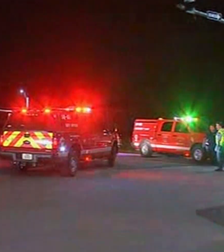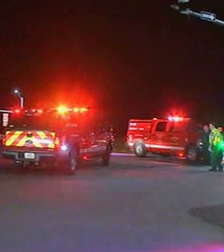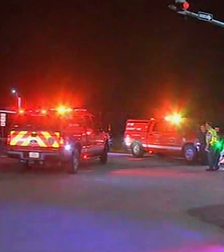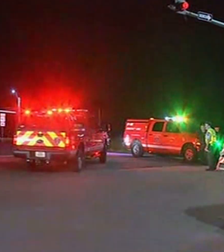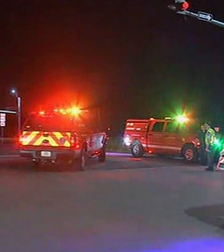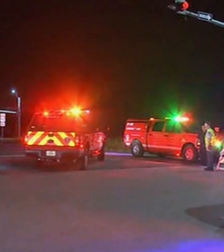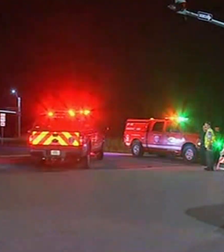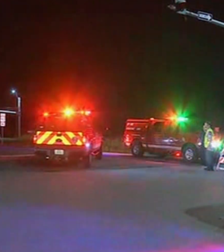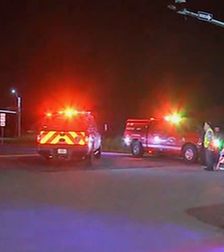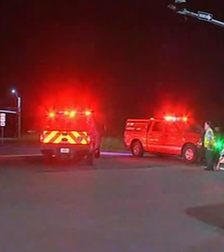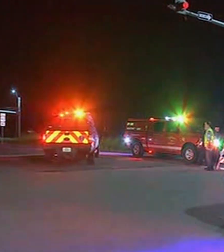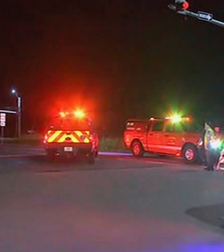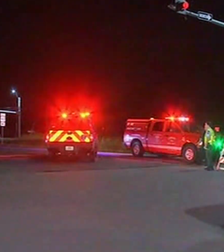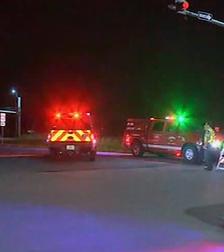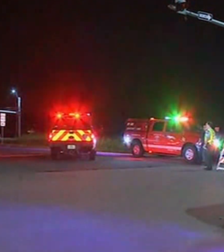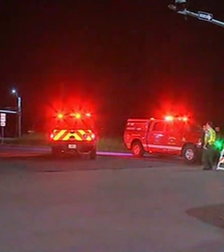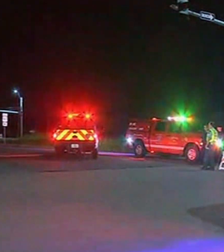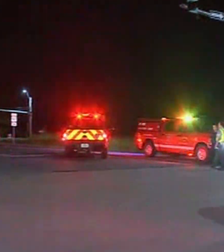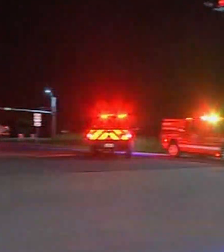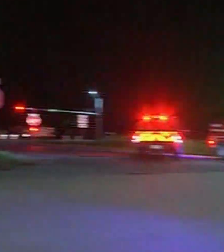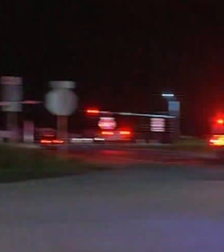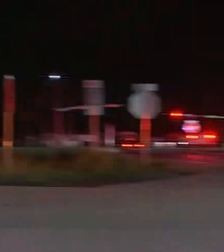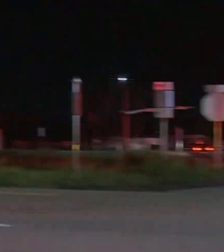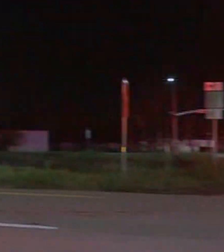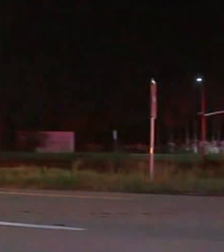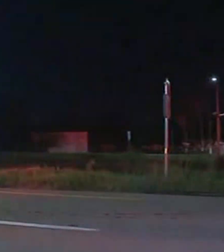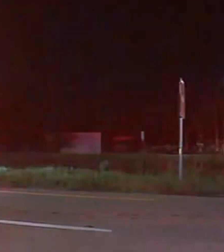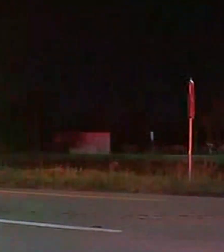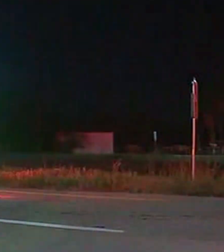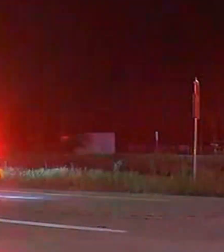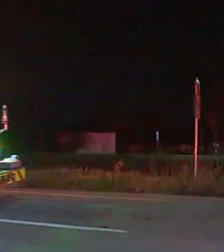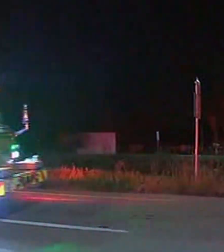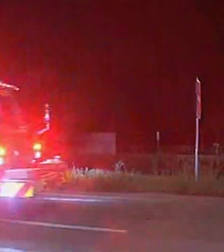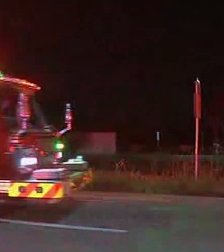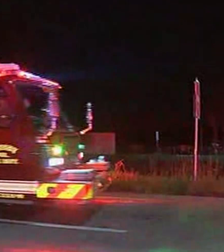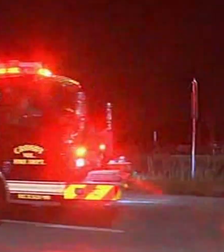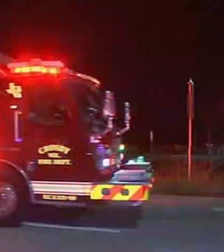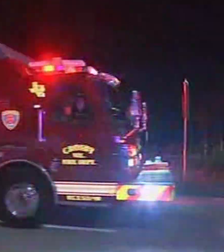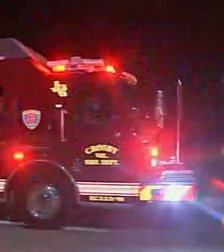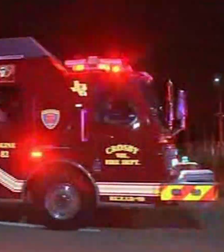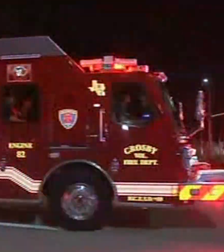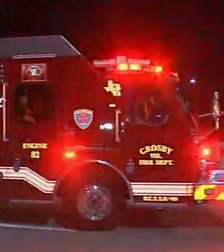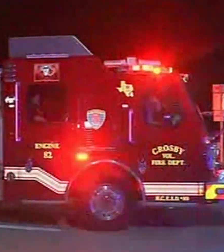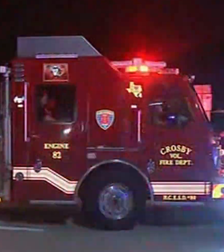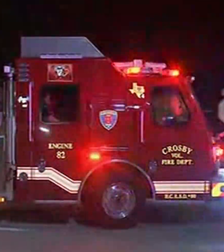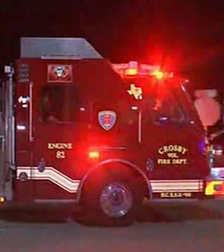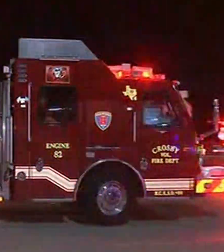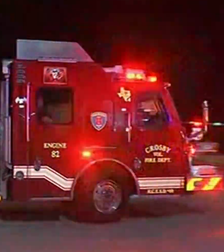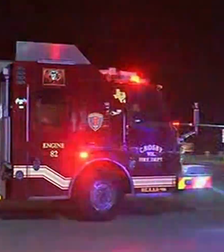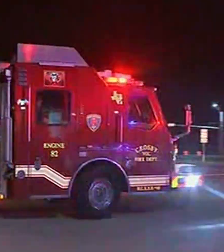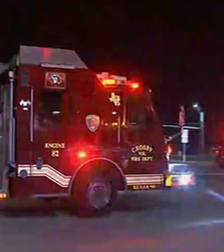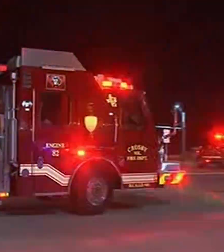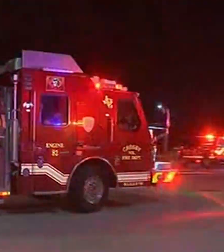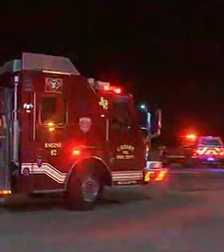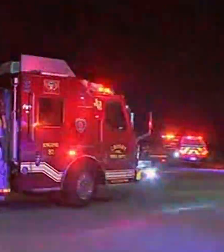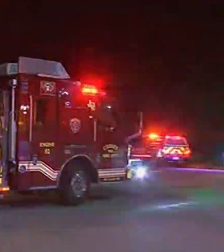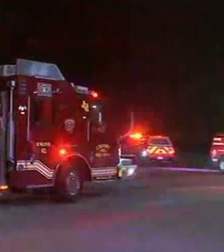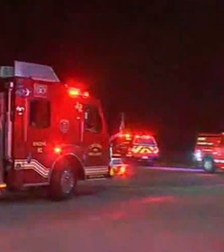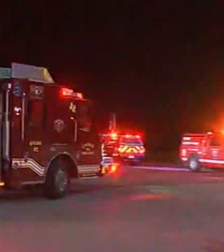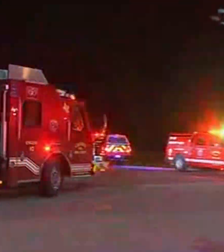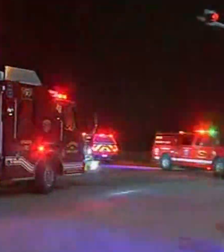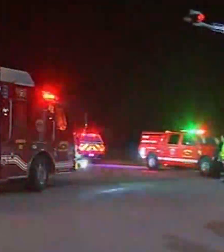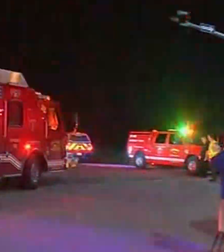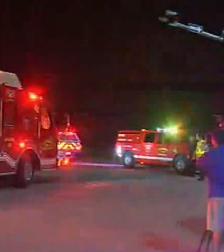know, over a one-and-a-half-mile radius evacuated out of that area in anticipation. Right now,